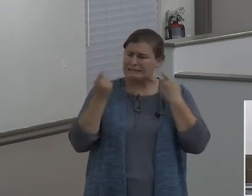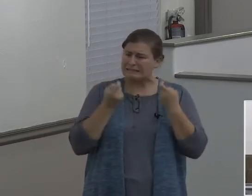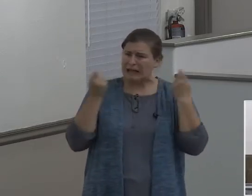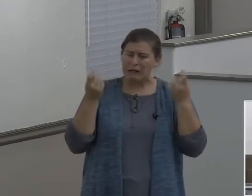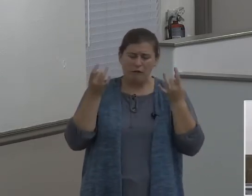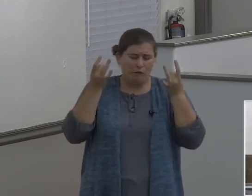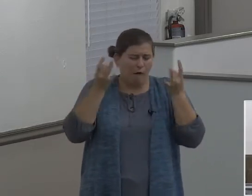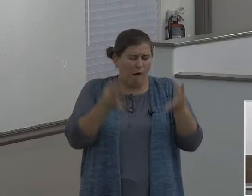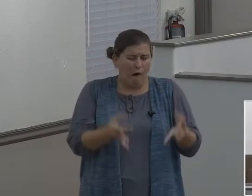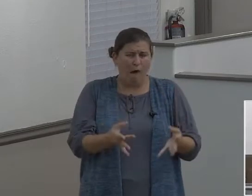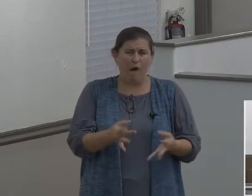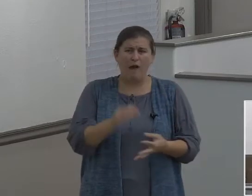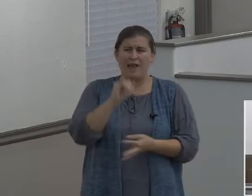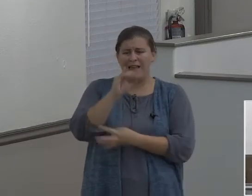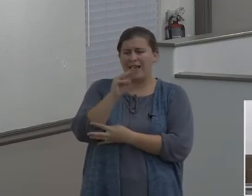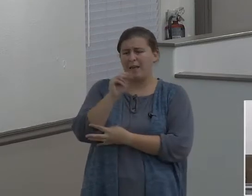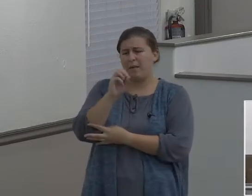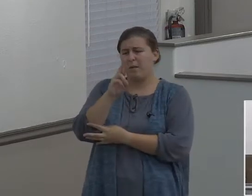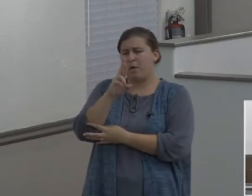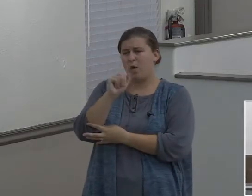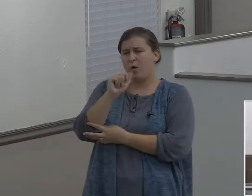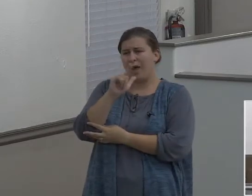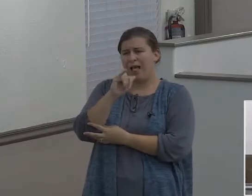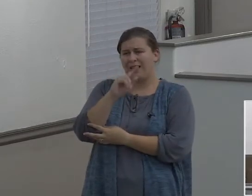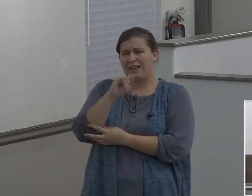he had in mind. You know,